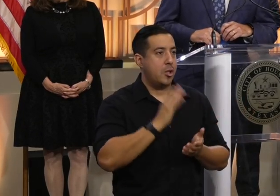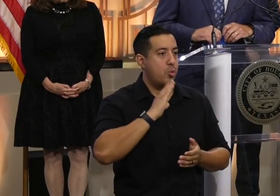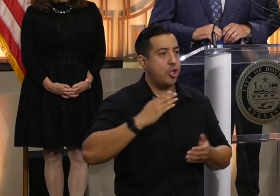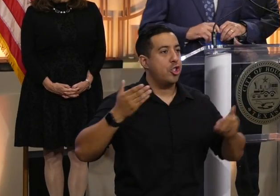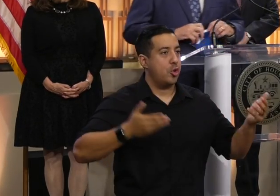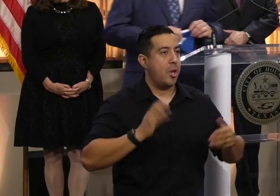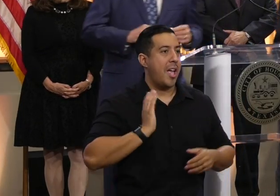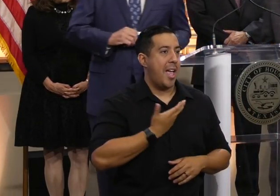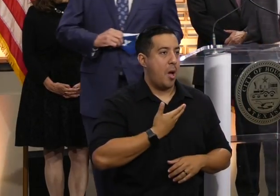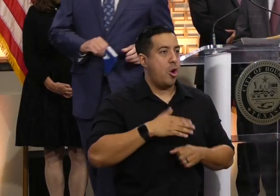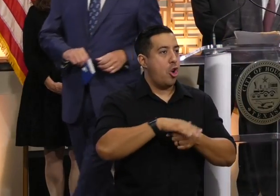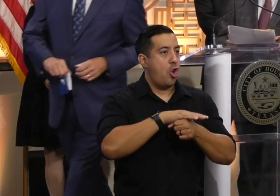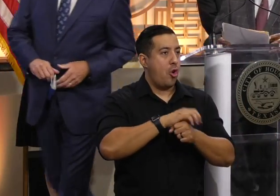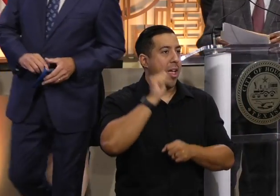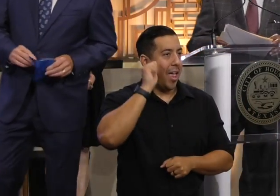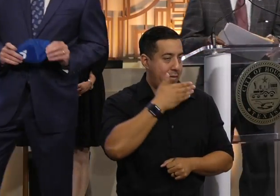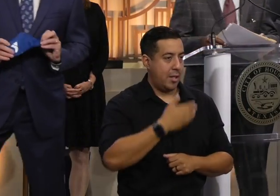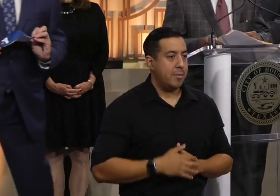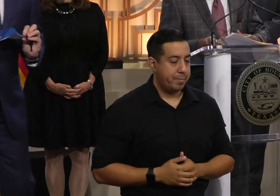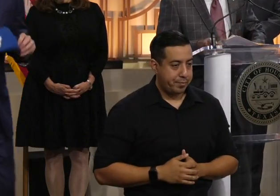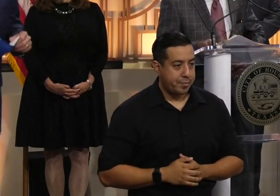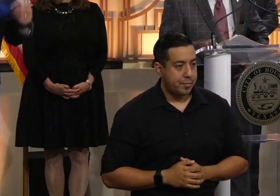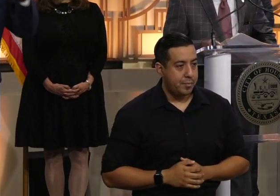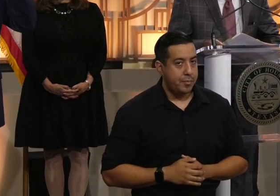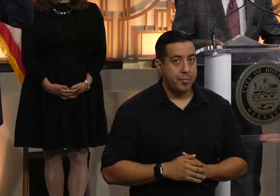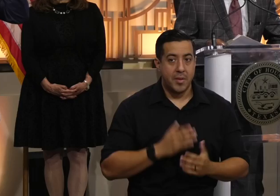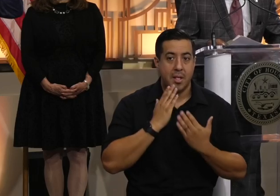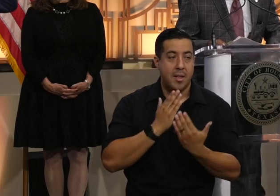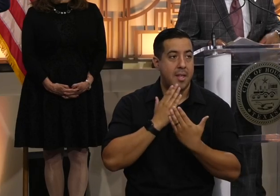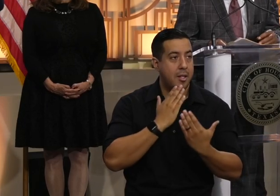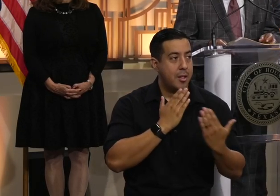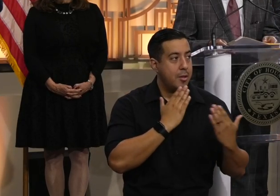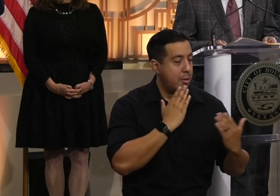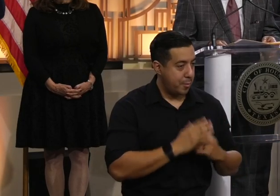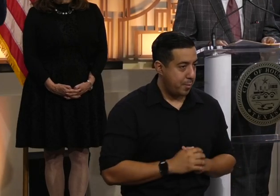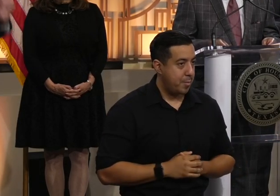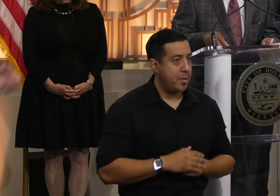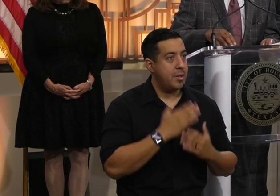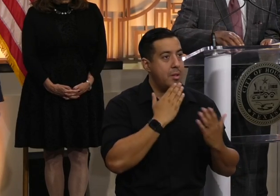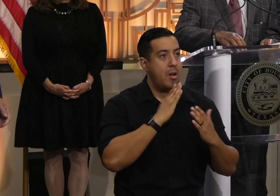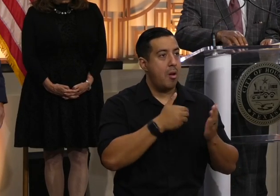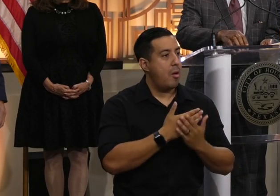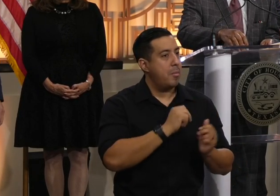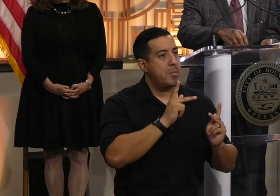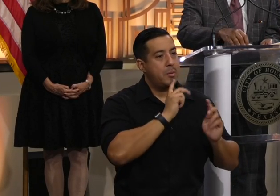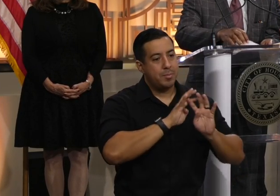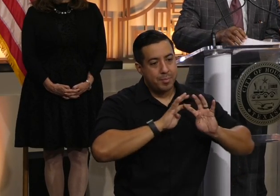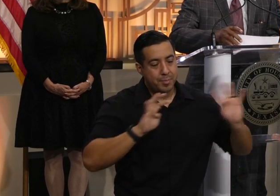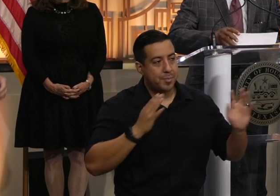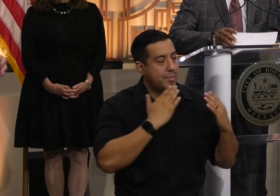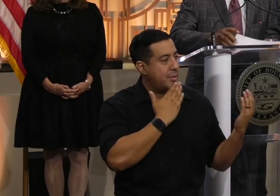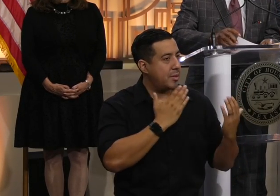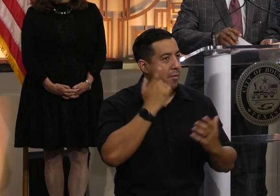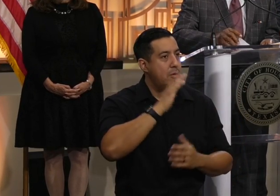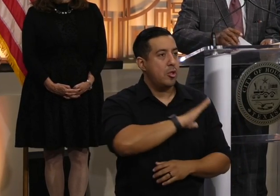local Afghan. Thank you. Thank you all. Thank you Cynthia, Daniel, Martin, Stephen. Thank you and